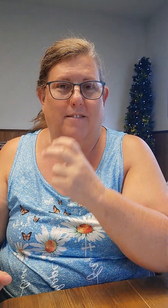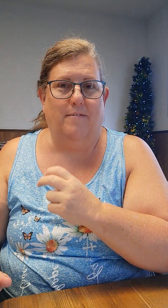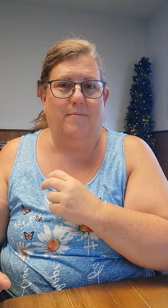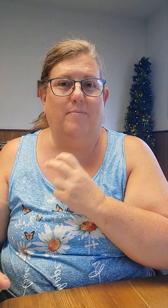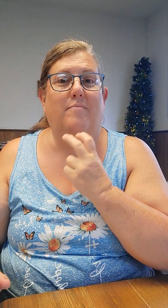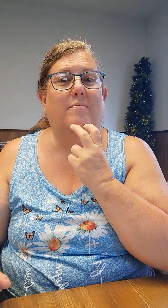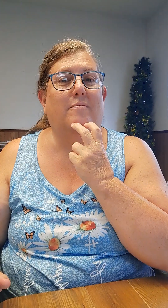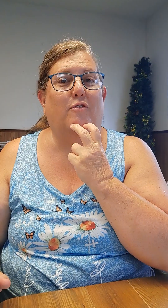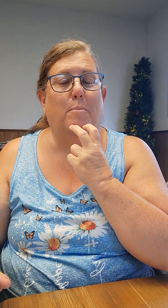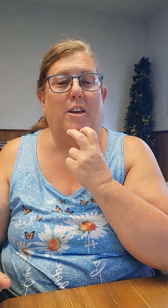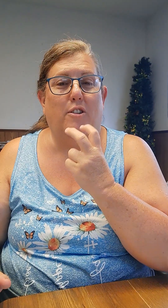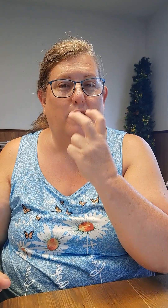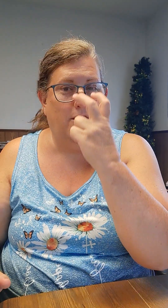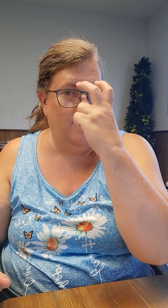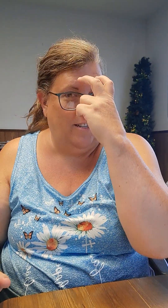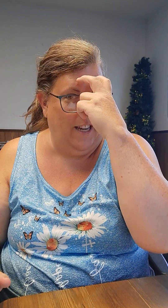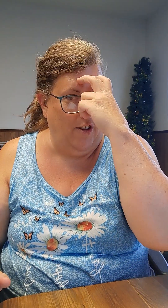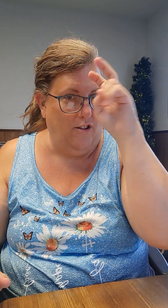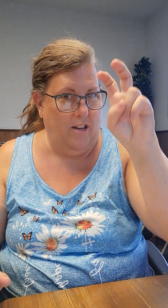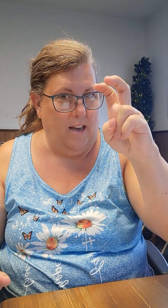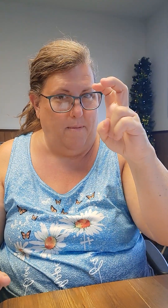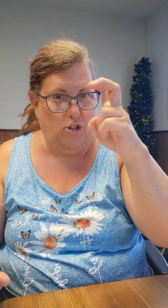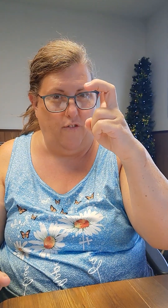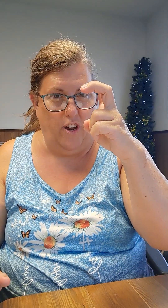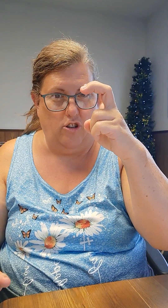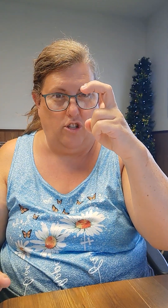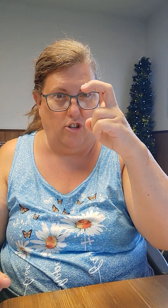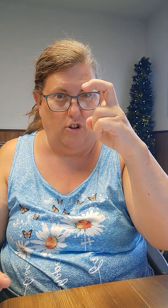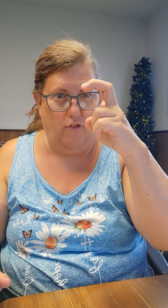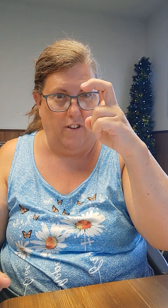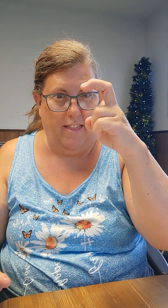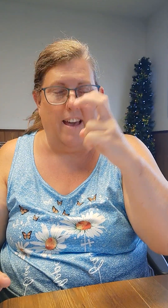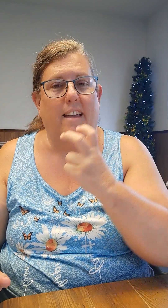Goat. From here to here. Make sure your fingers curve like that.